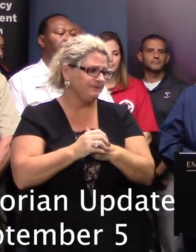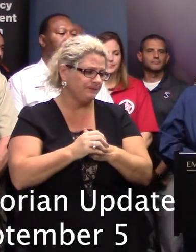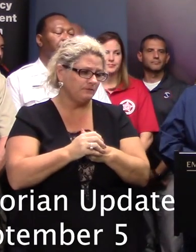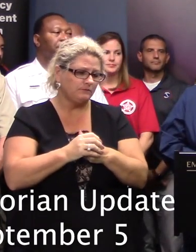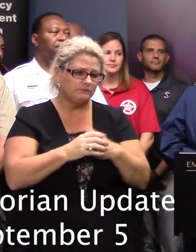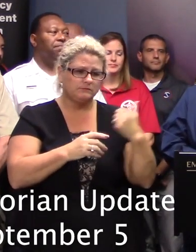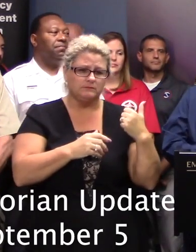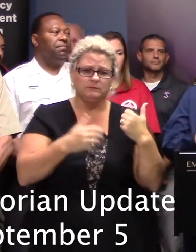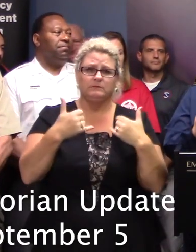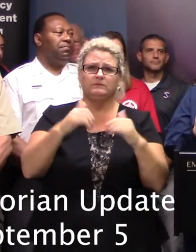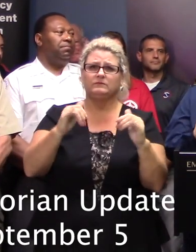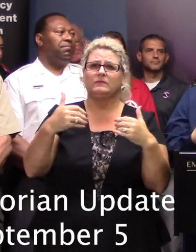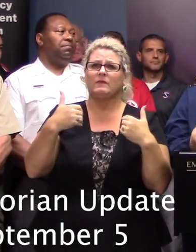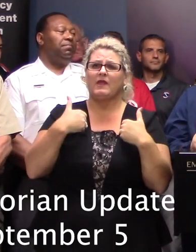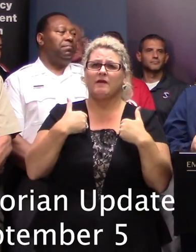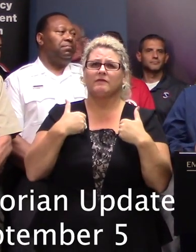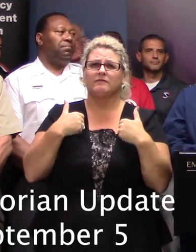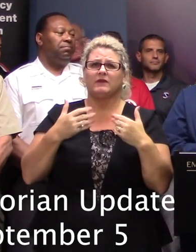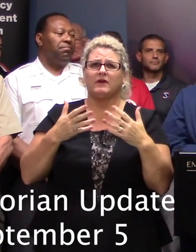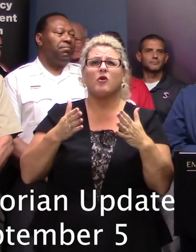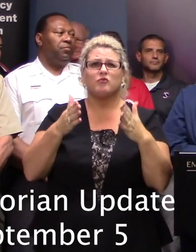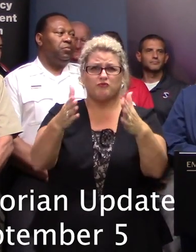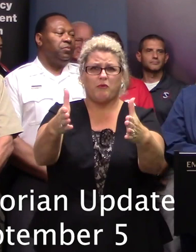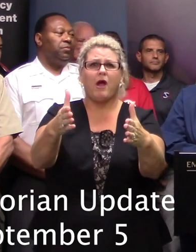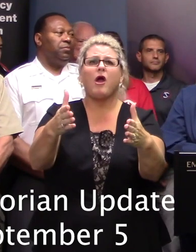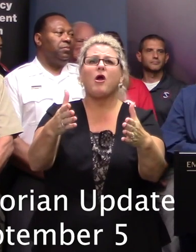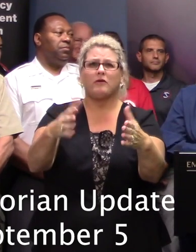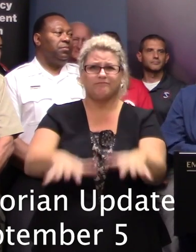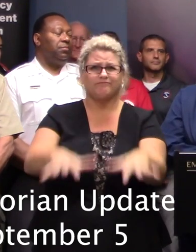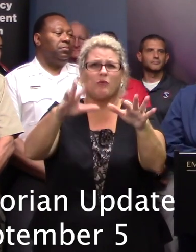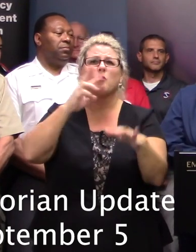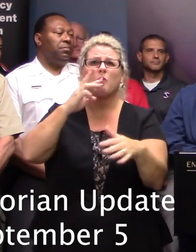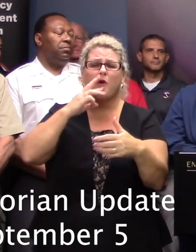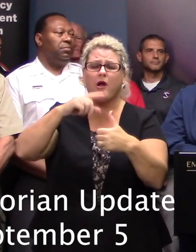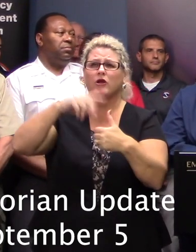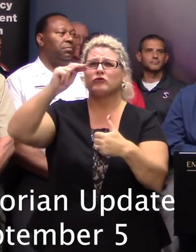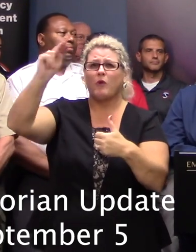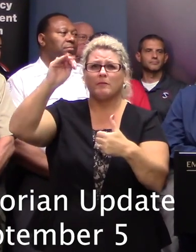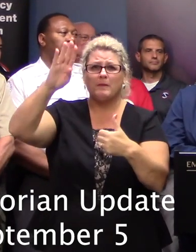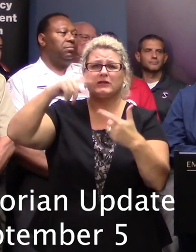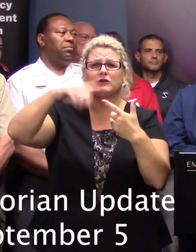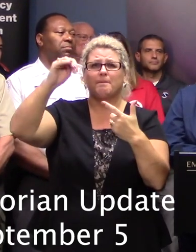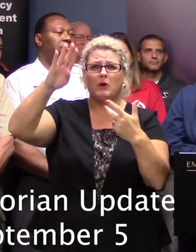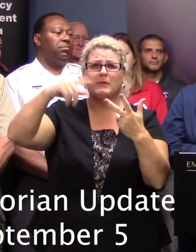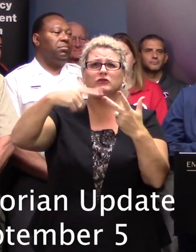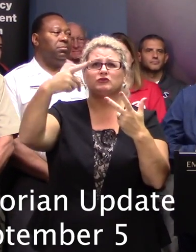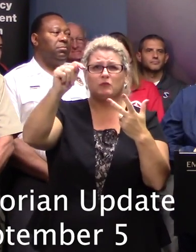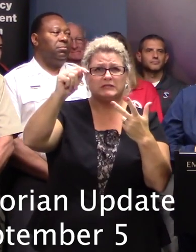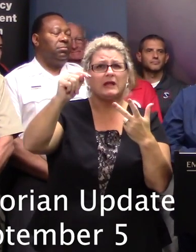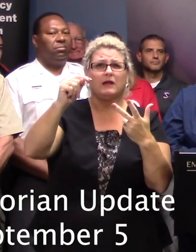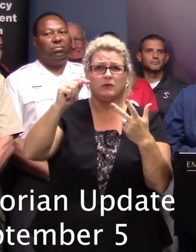So we still have roads covered with water in the Georgetown area and Myrtle Beach, North Myrtle Beach area. So our data